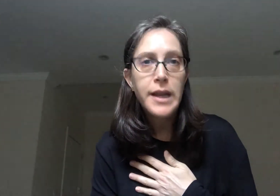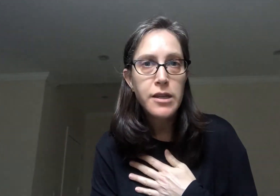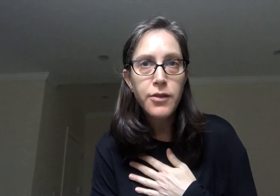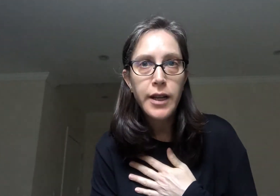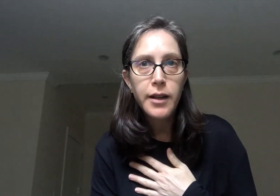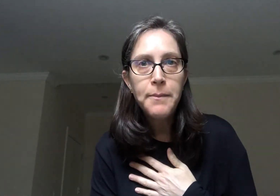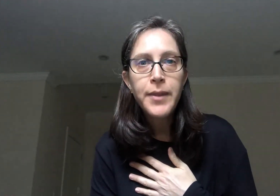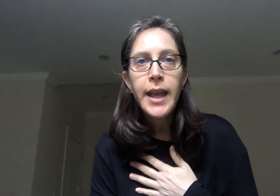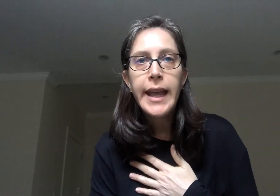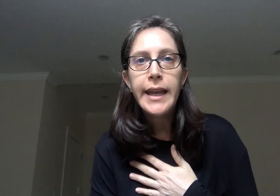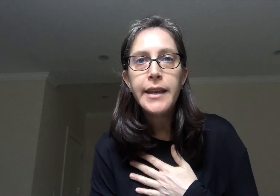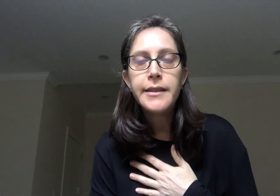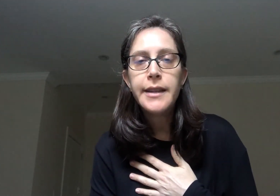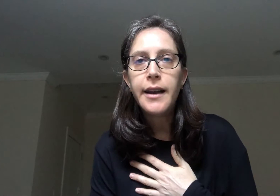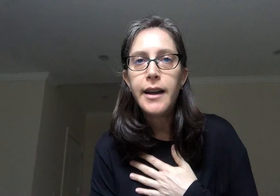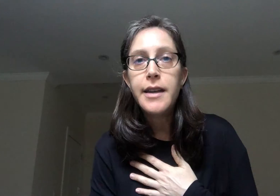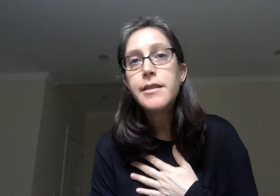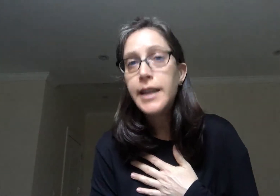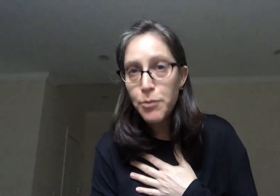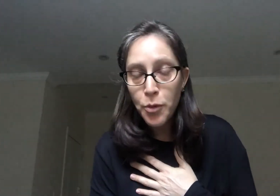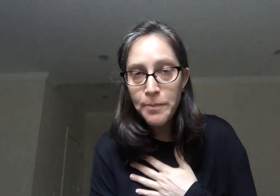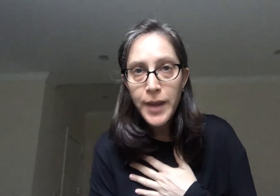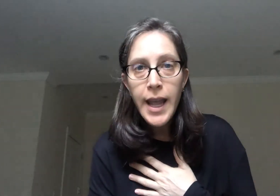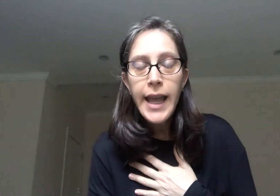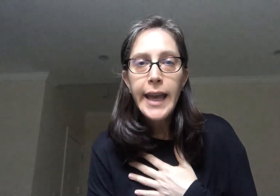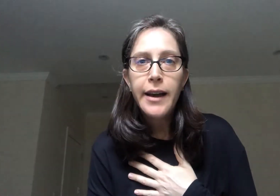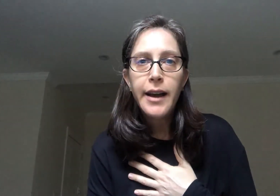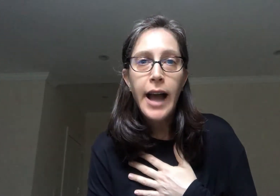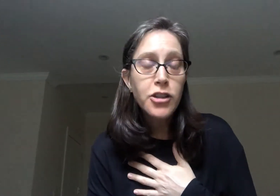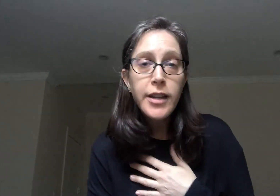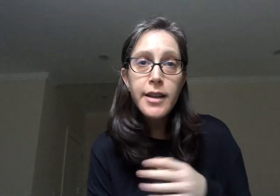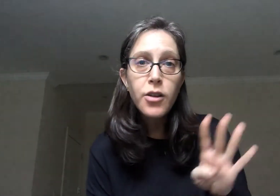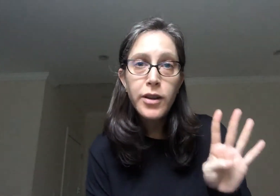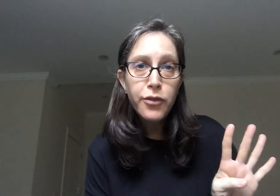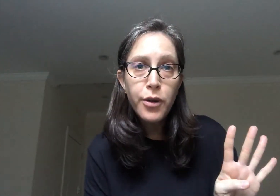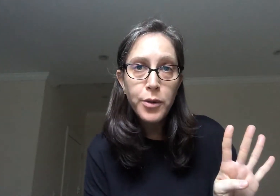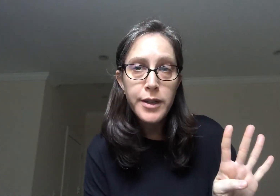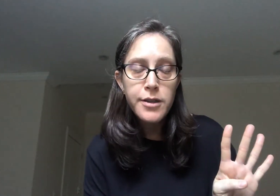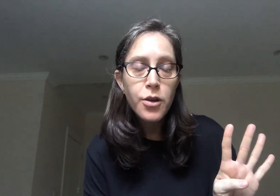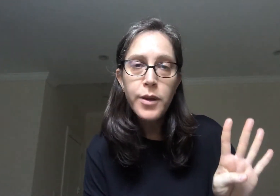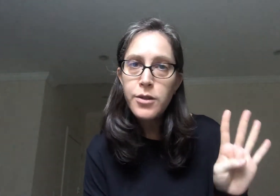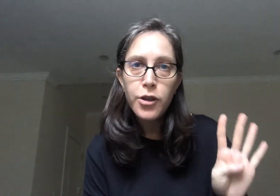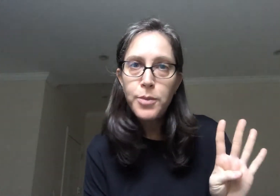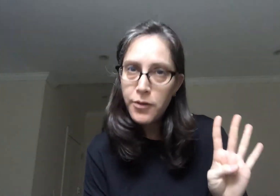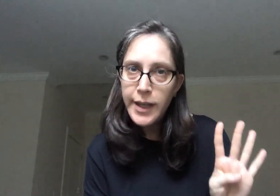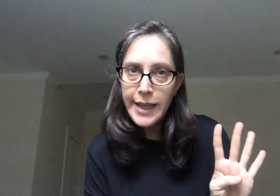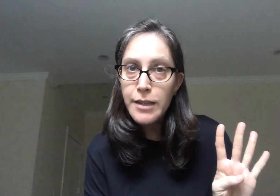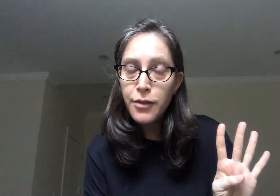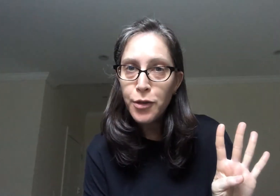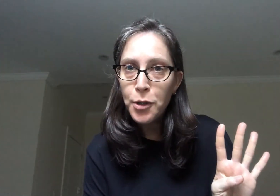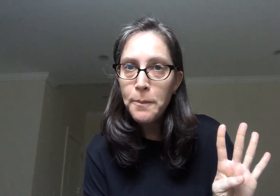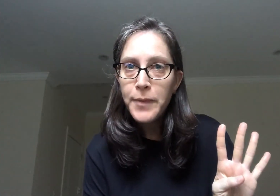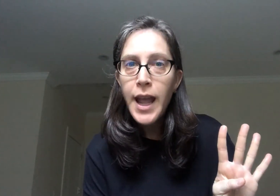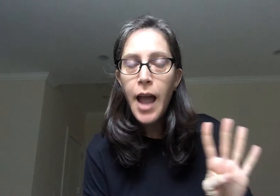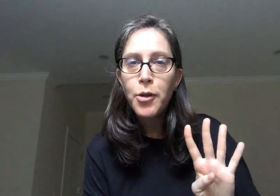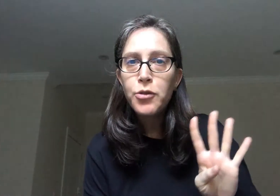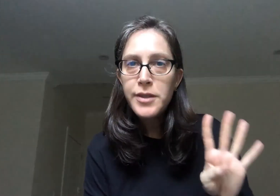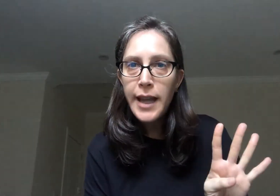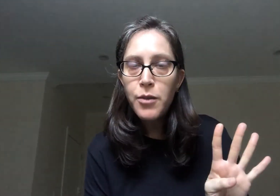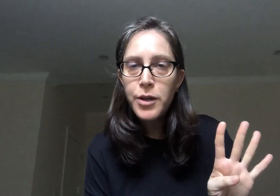Israel and it's in Hebrew. Actually it has only four words so it's going to be really easy for you. I'm going to say the